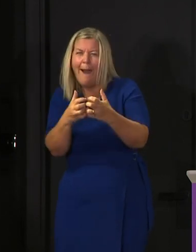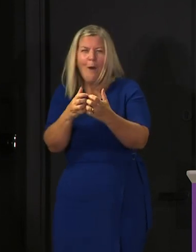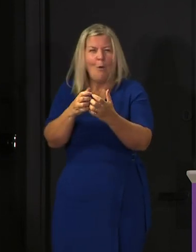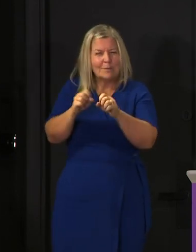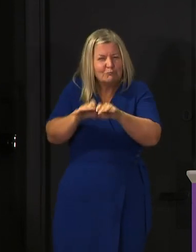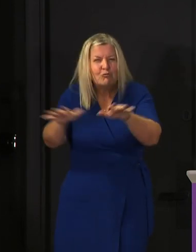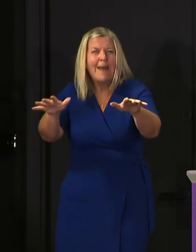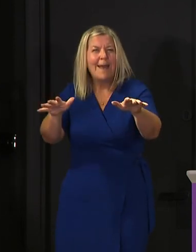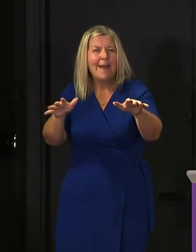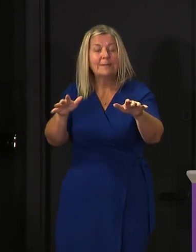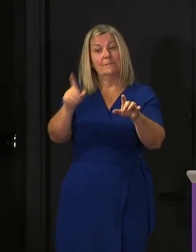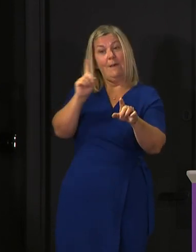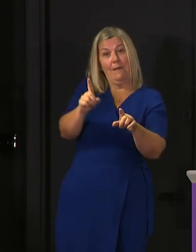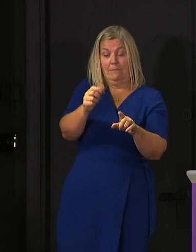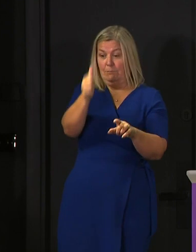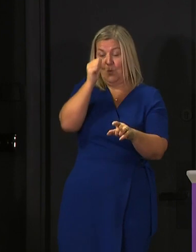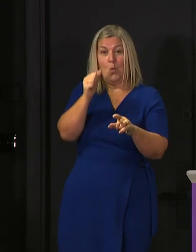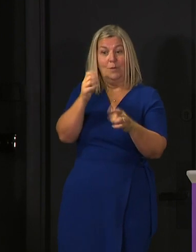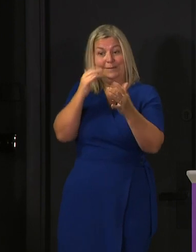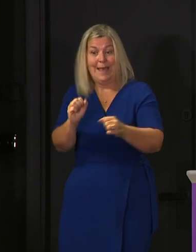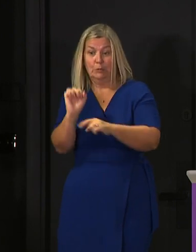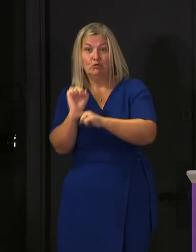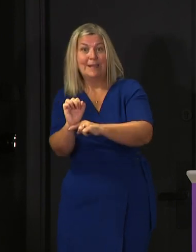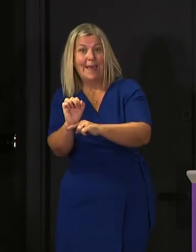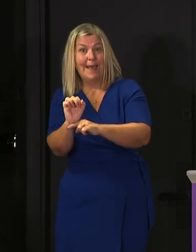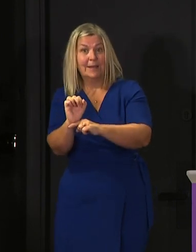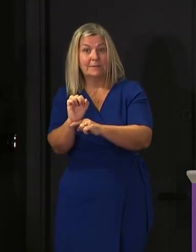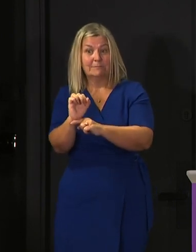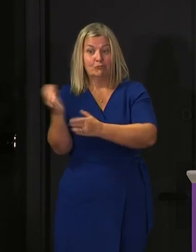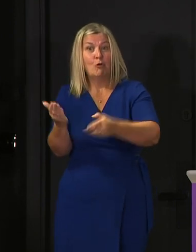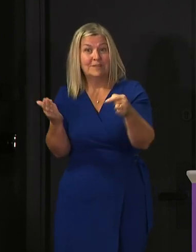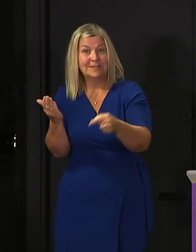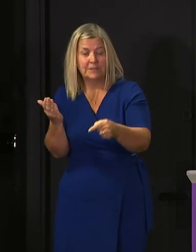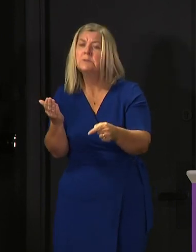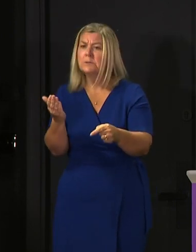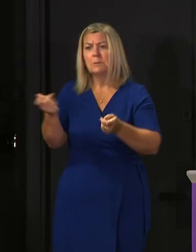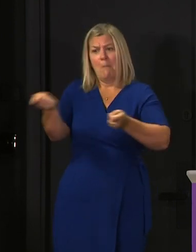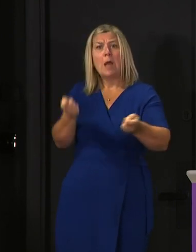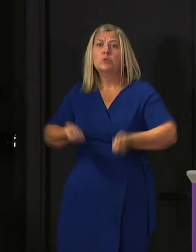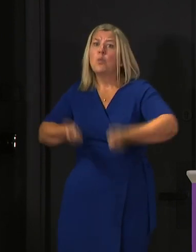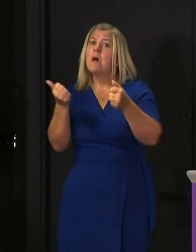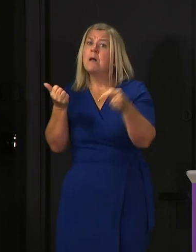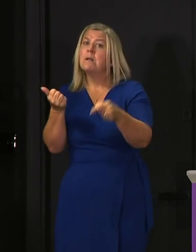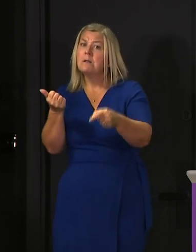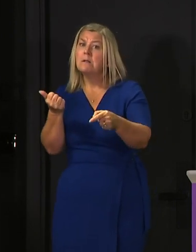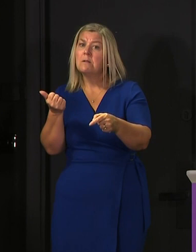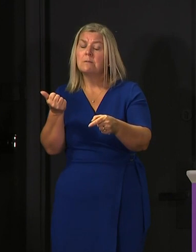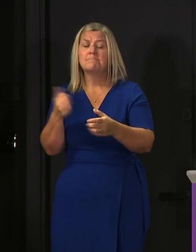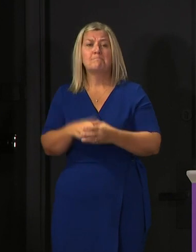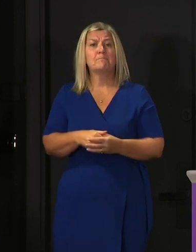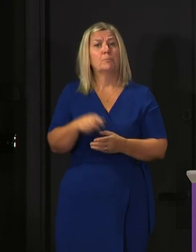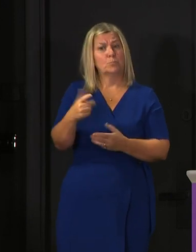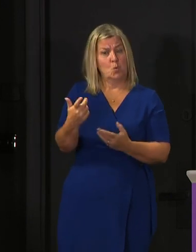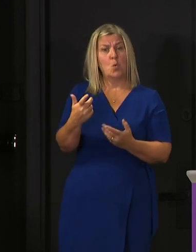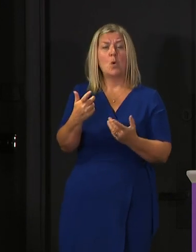And Test and Protect, despite the volume of cases we've had recently, is managing well. And because of this, and despite